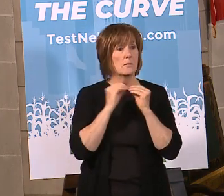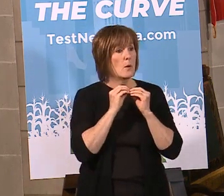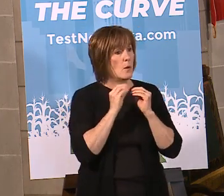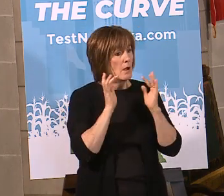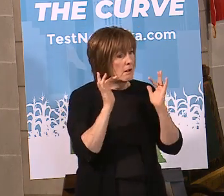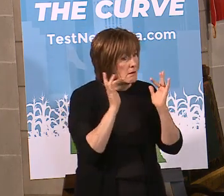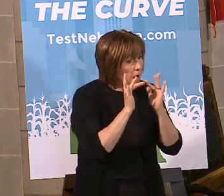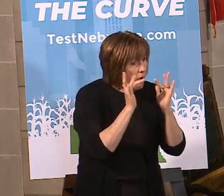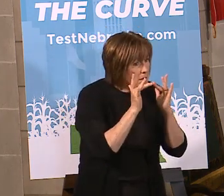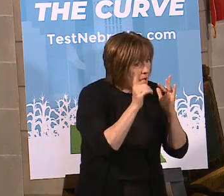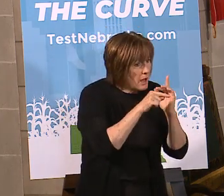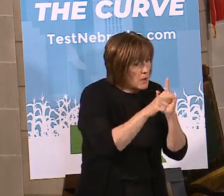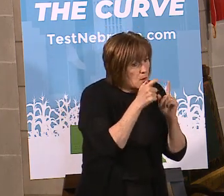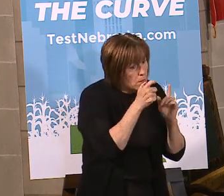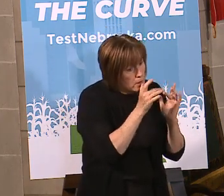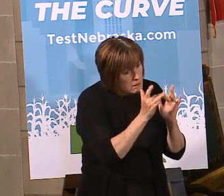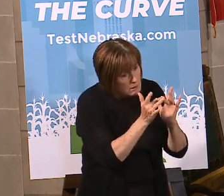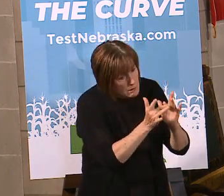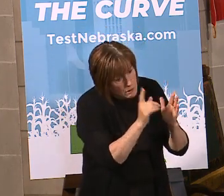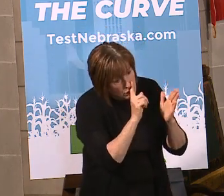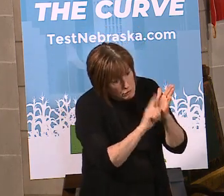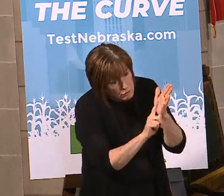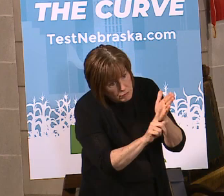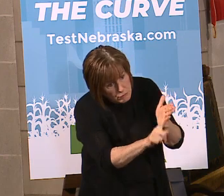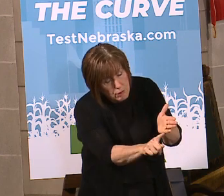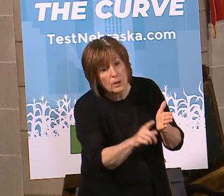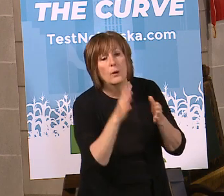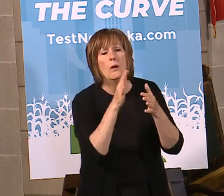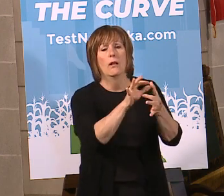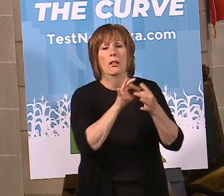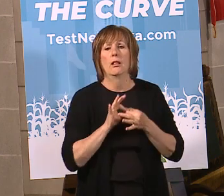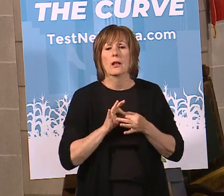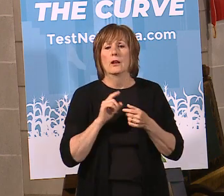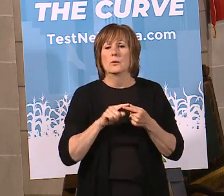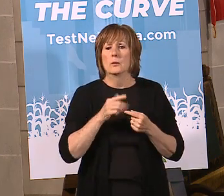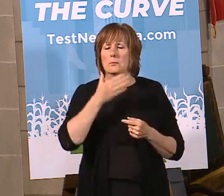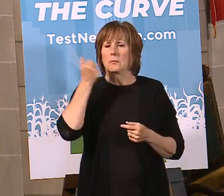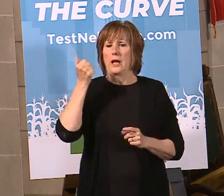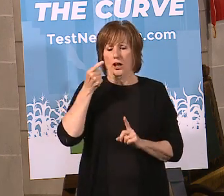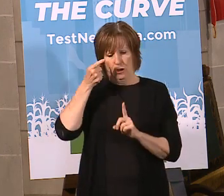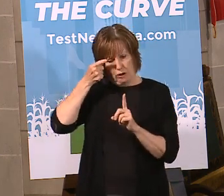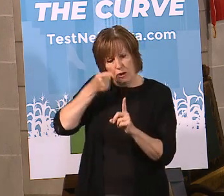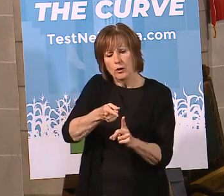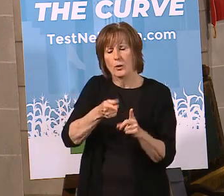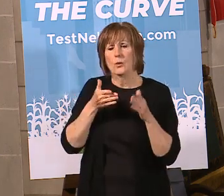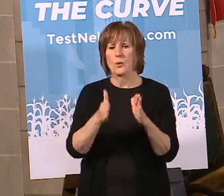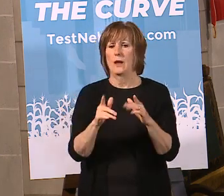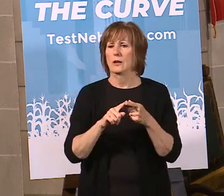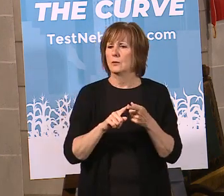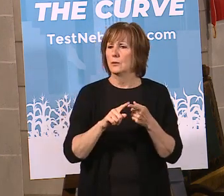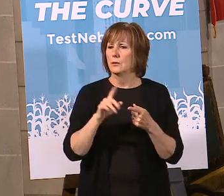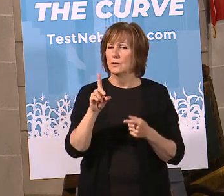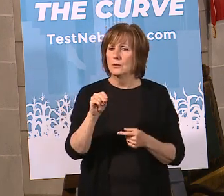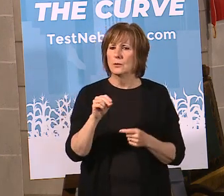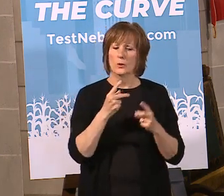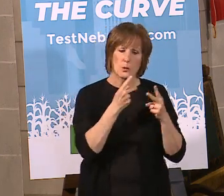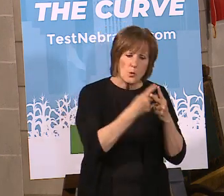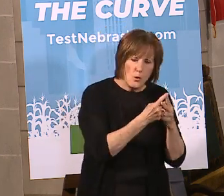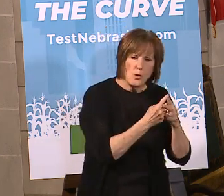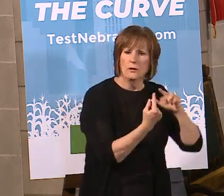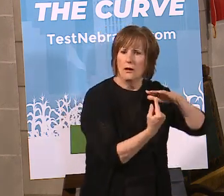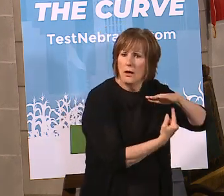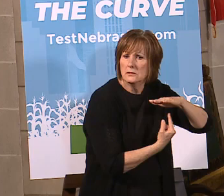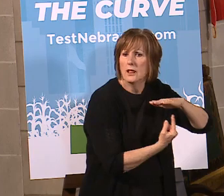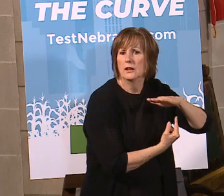tracing, all these things are going to lead us to a more targeted way to be able to do the quarantine and